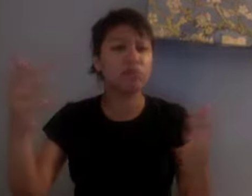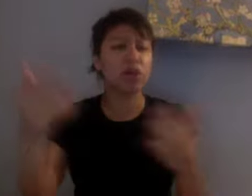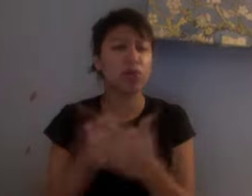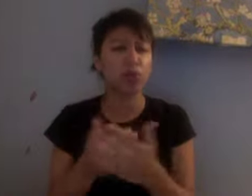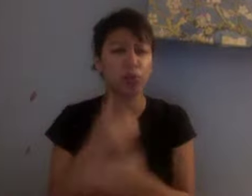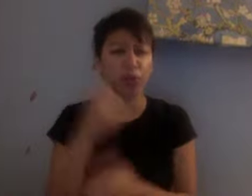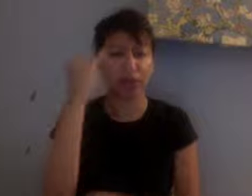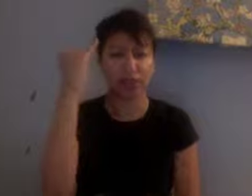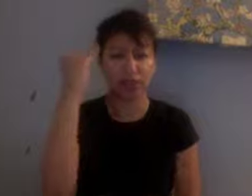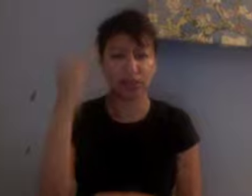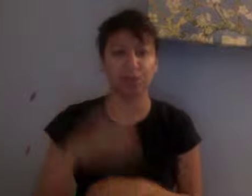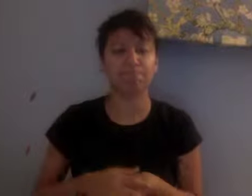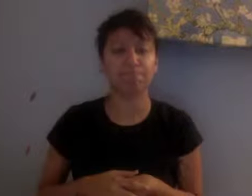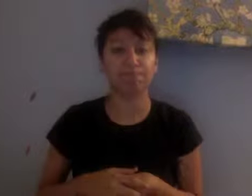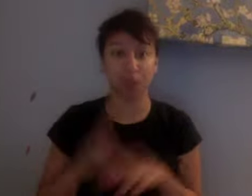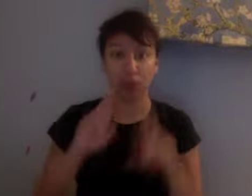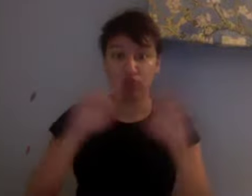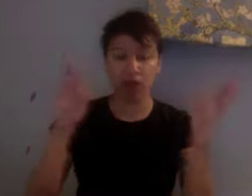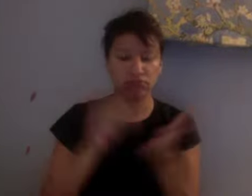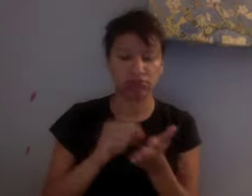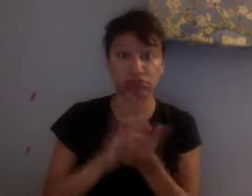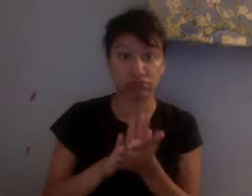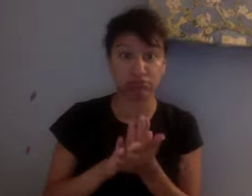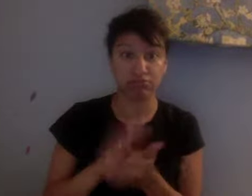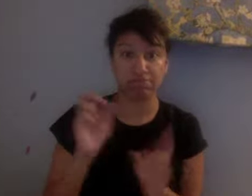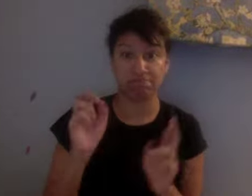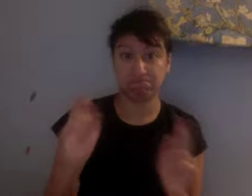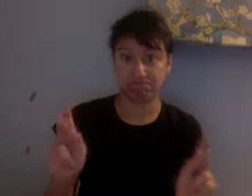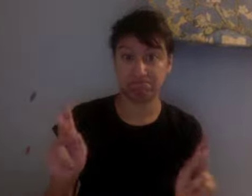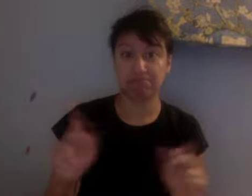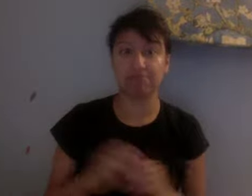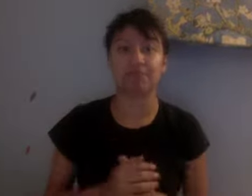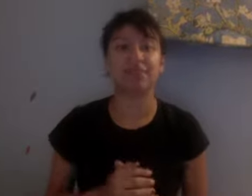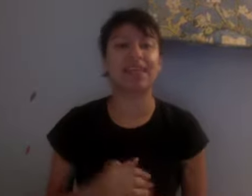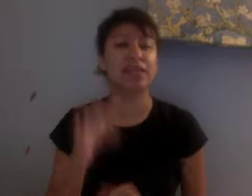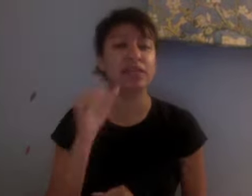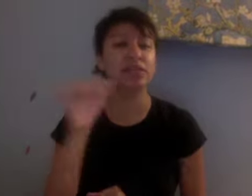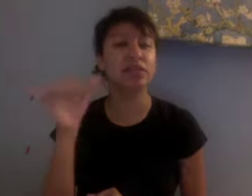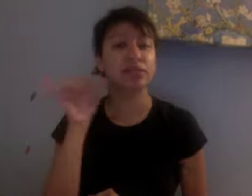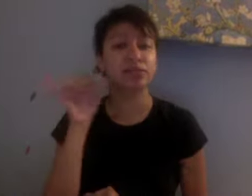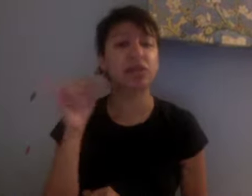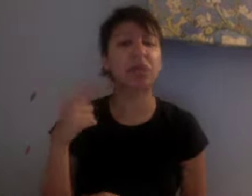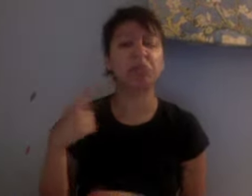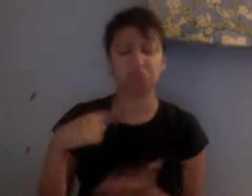We left talking about this yesterday. What can we decide? What can decide is the connection between